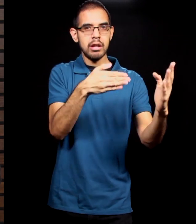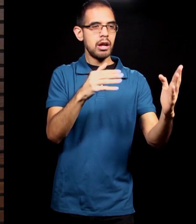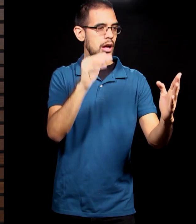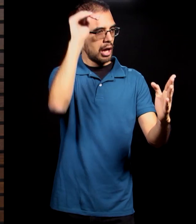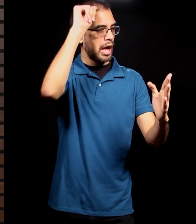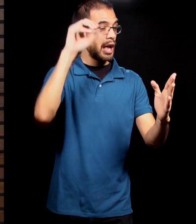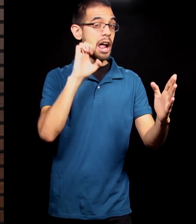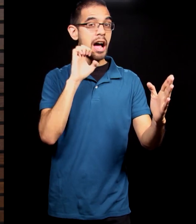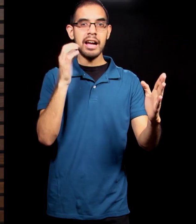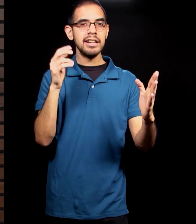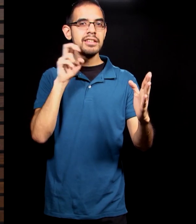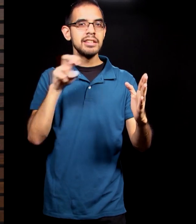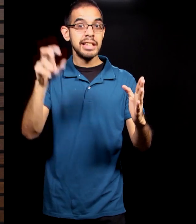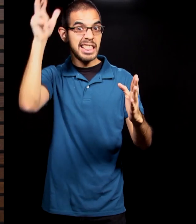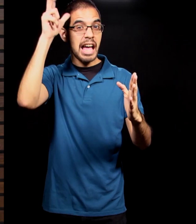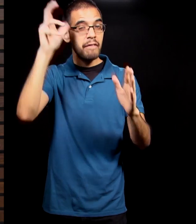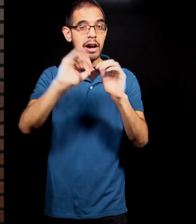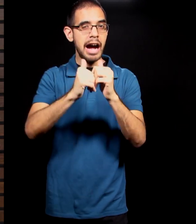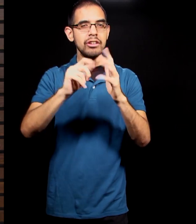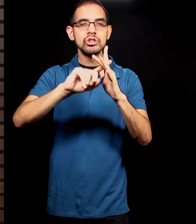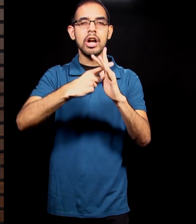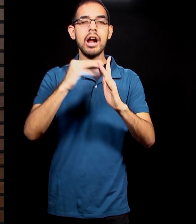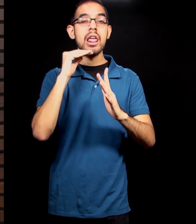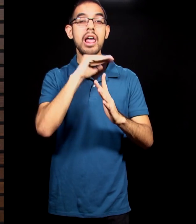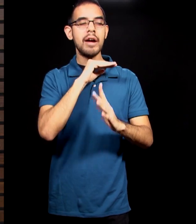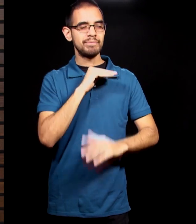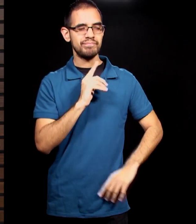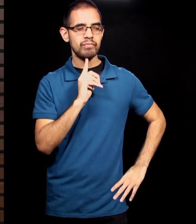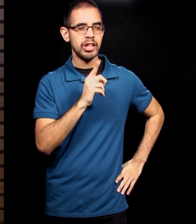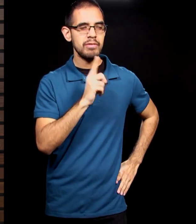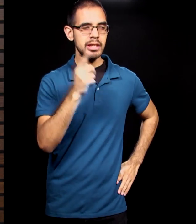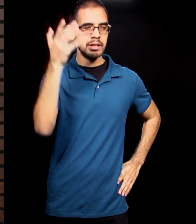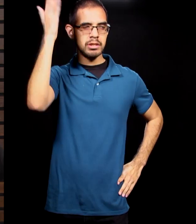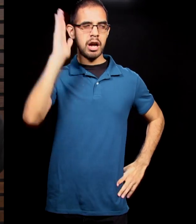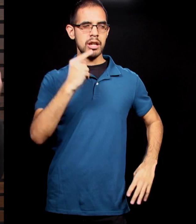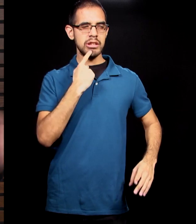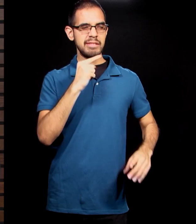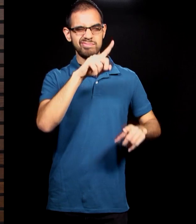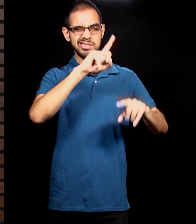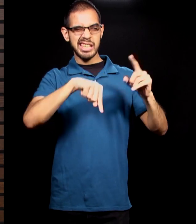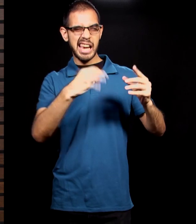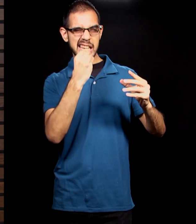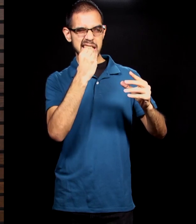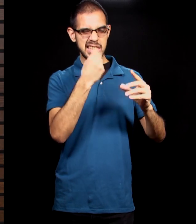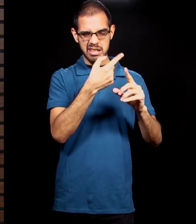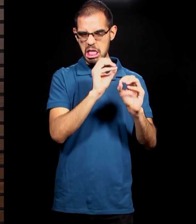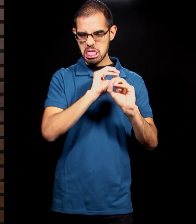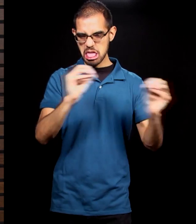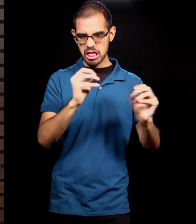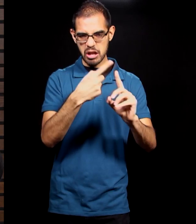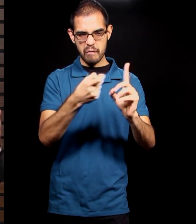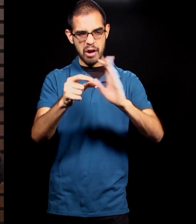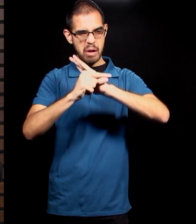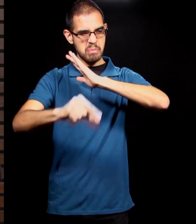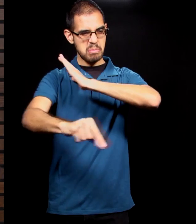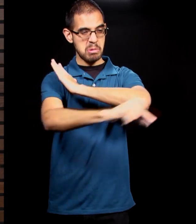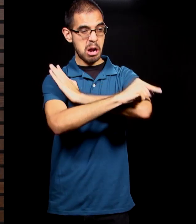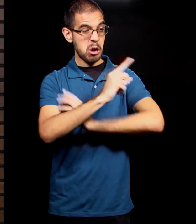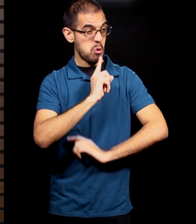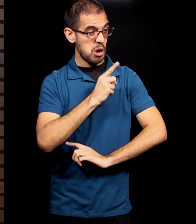lie against God. He says, Did God really say you can't eat anything here in this garden? Of course, that's not what God said. And